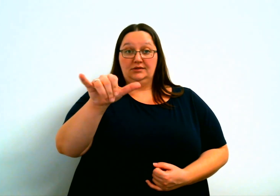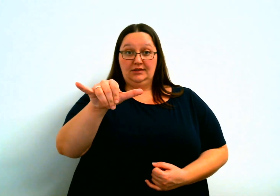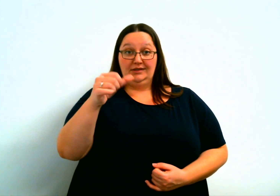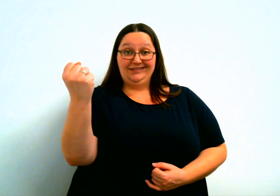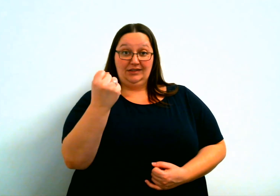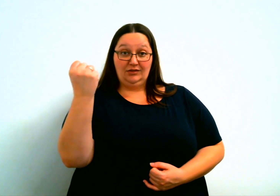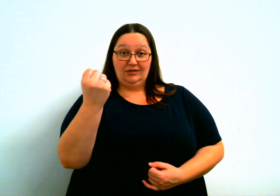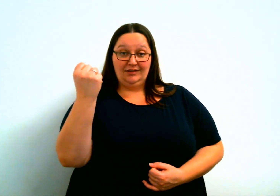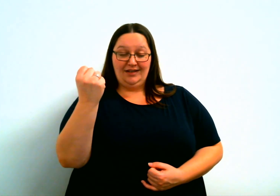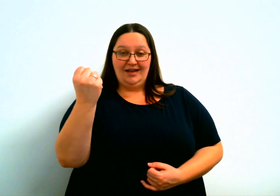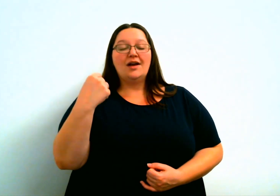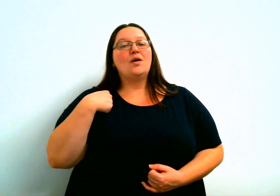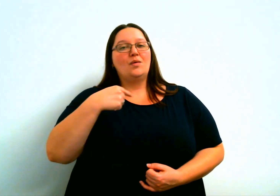Lastly, have Saturday.